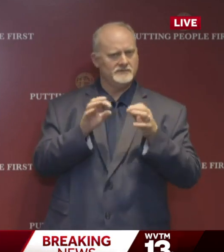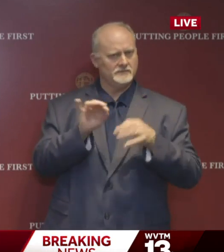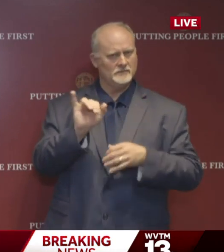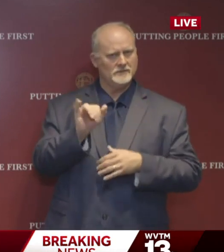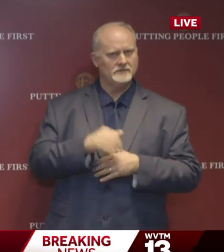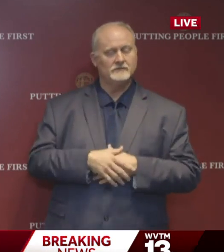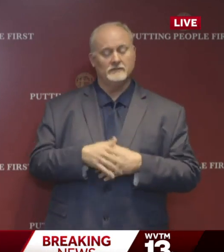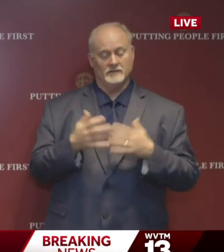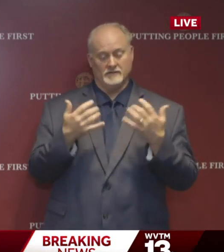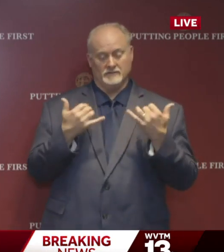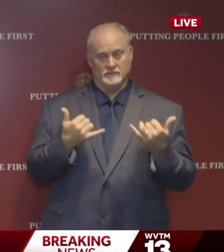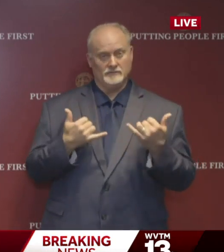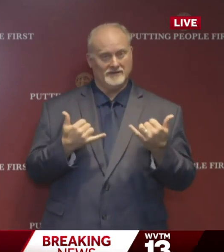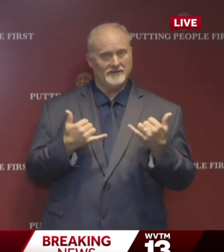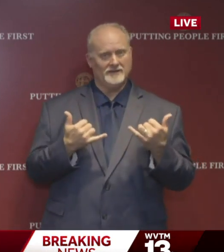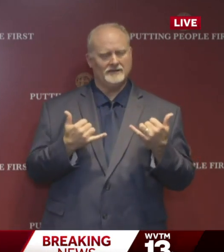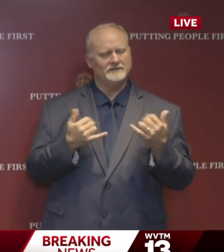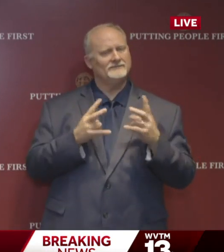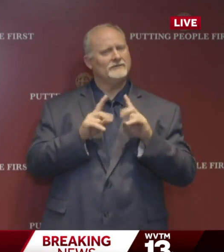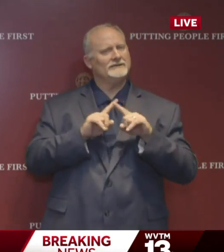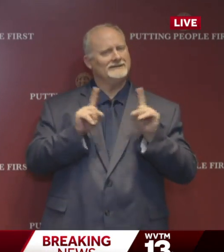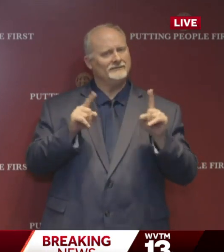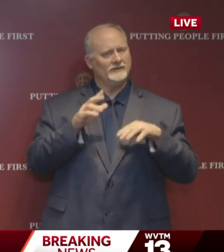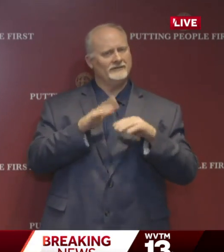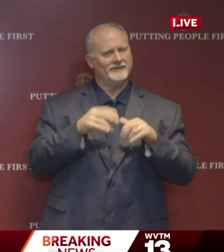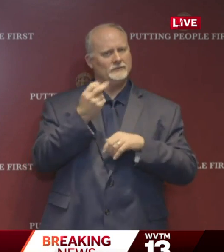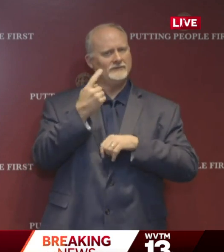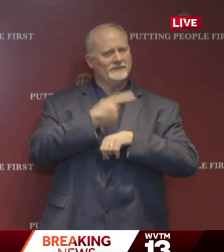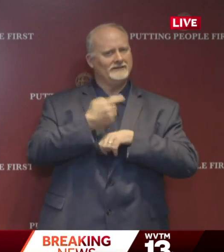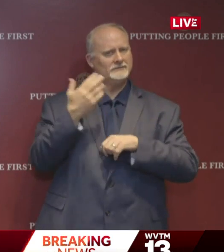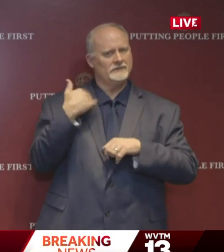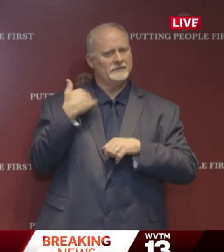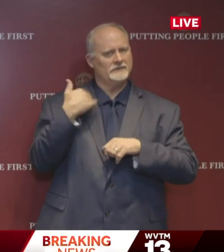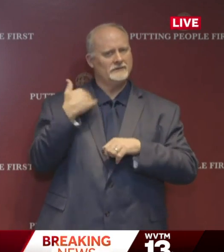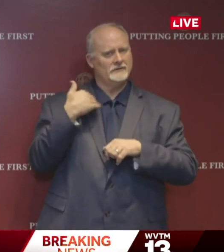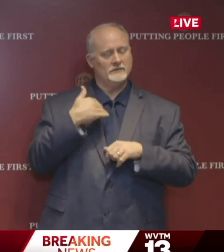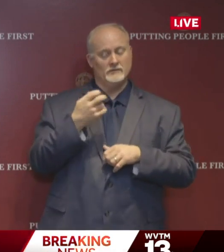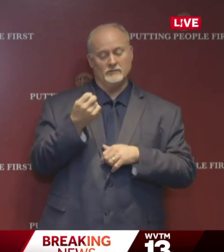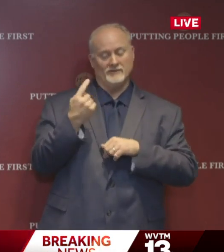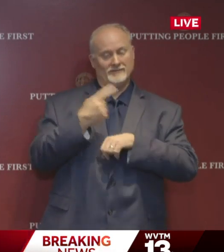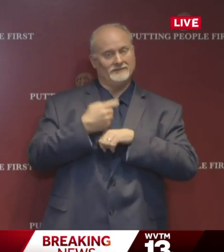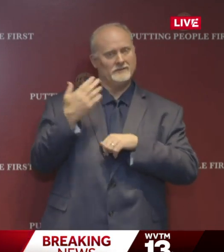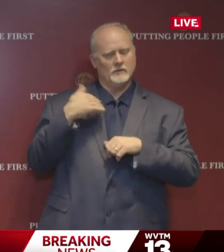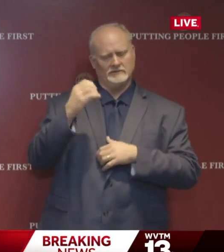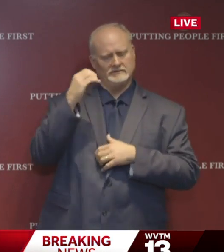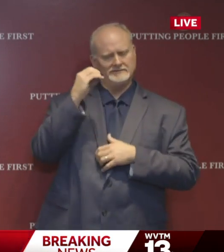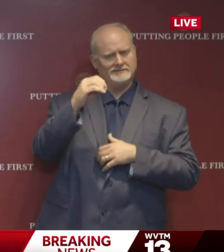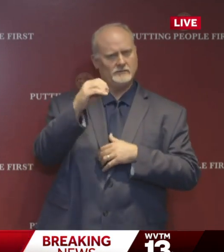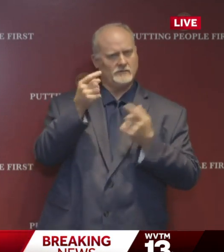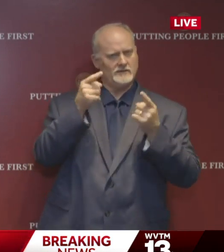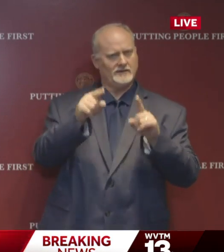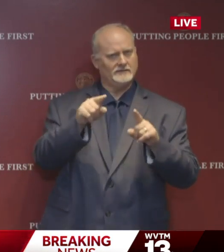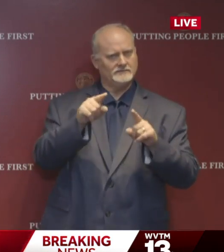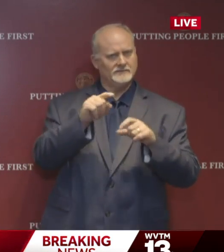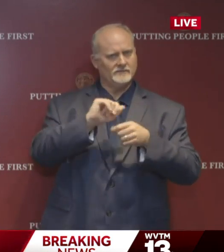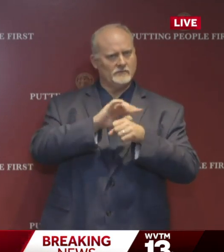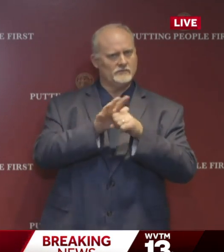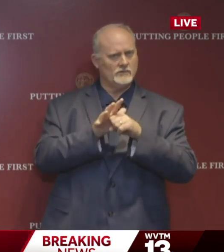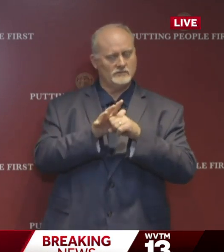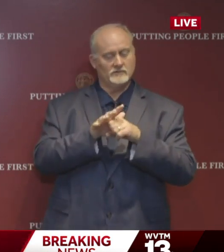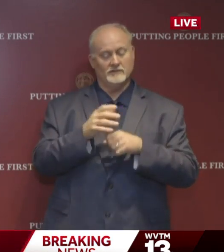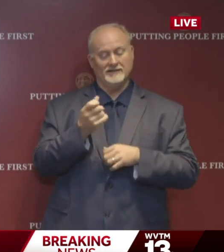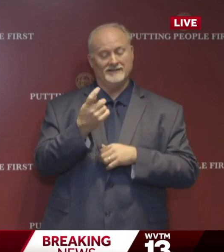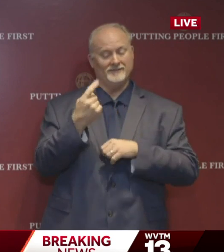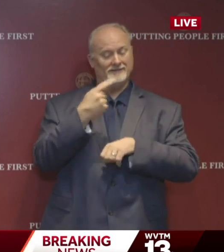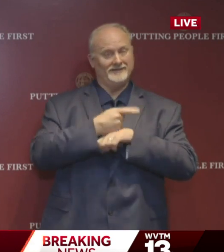As of today, well, which is very different from 12 days ago. 12 days ago, we had zero cases in the state of Alabama. 11 days ago,